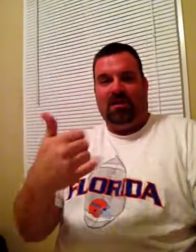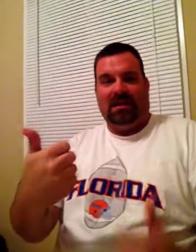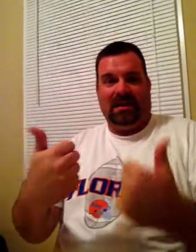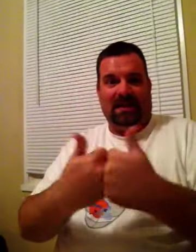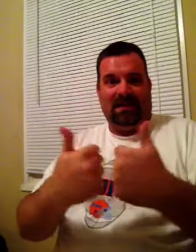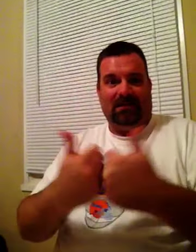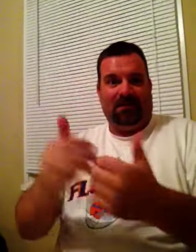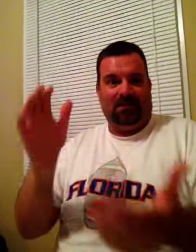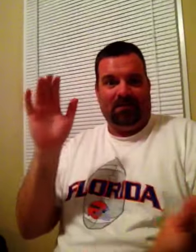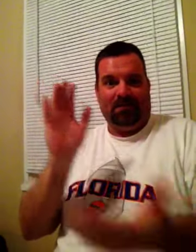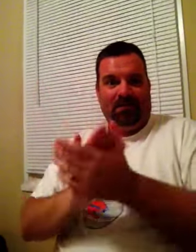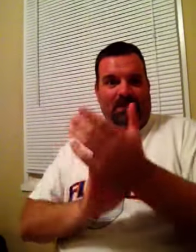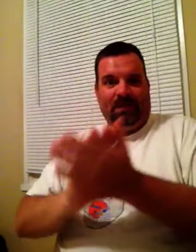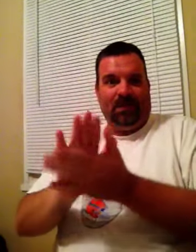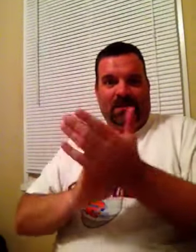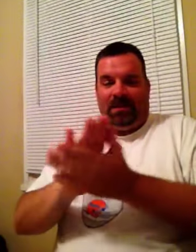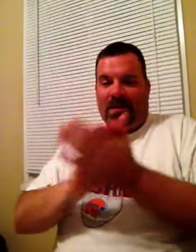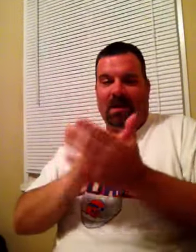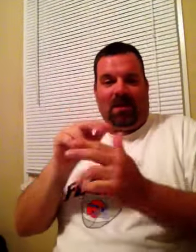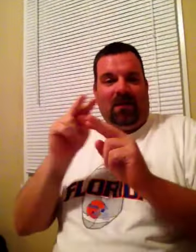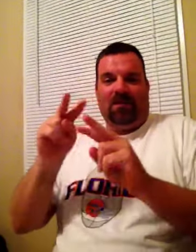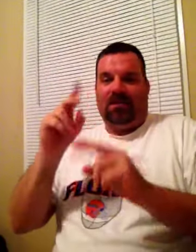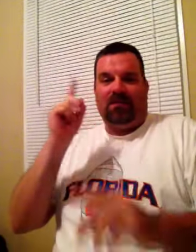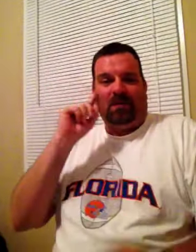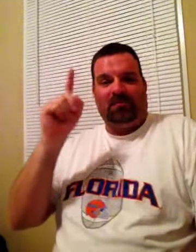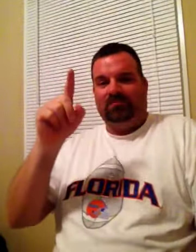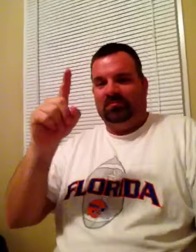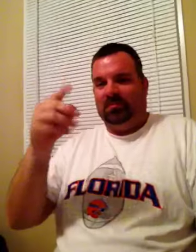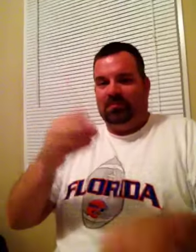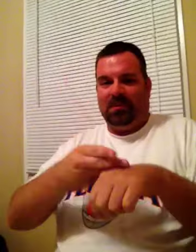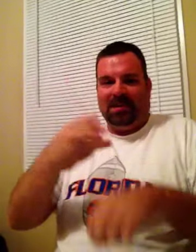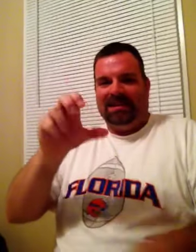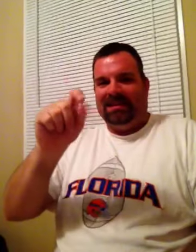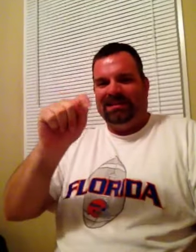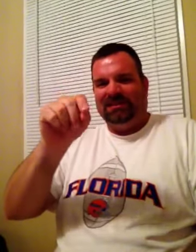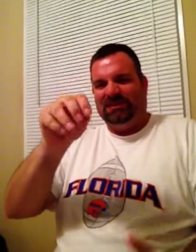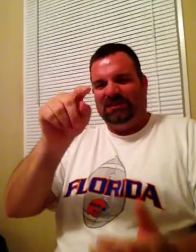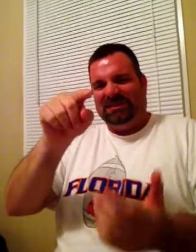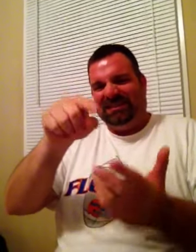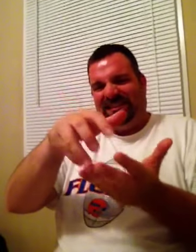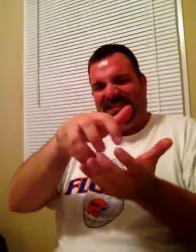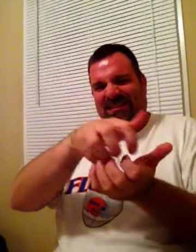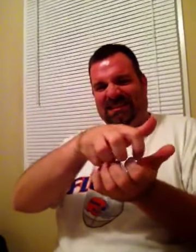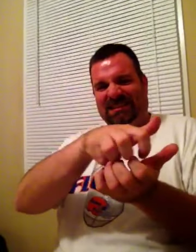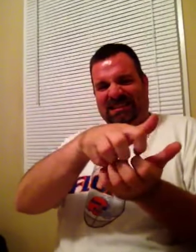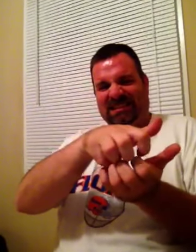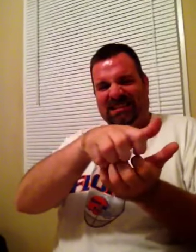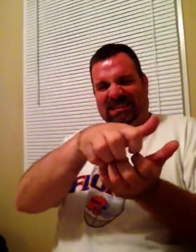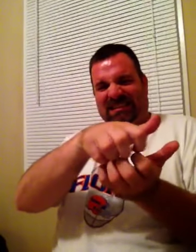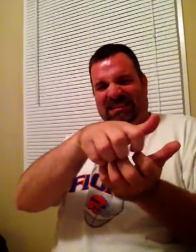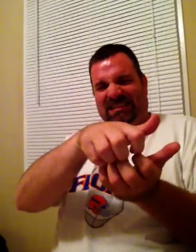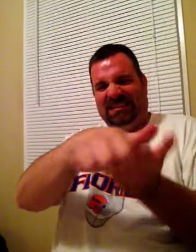leads up to the network television premiere of Harry Potter and the Deadly Hallows Part 1. We've lost two days.